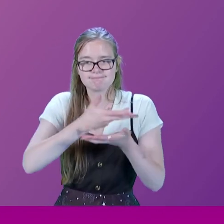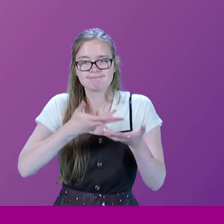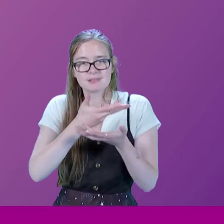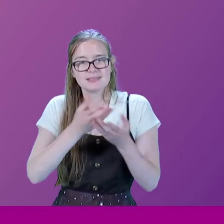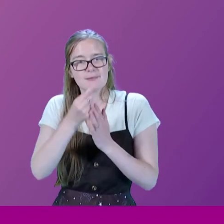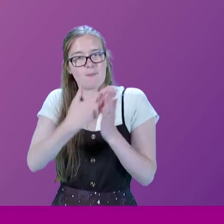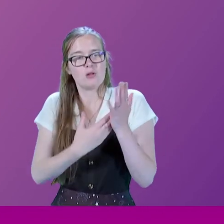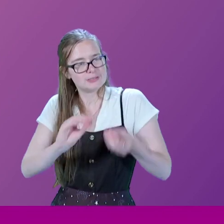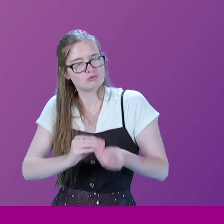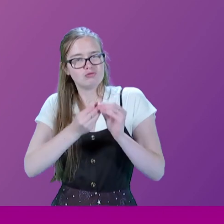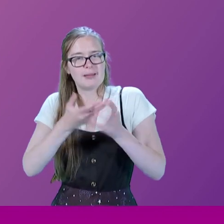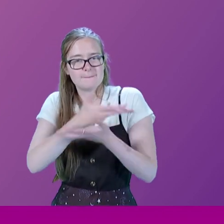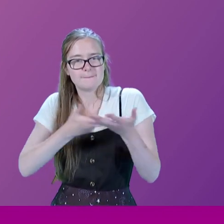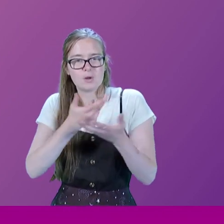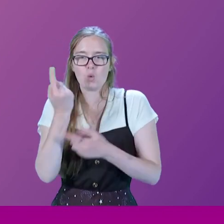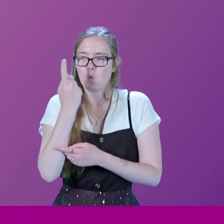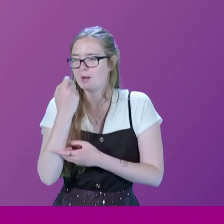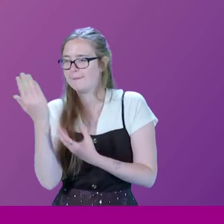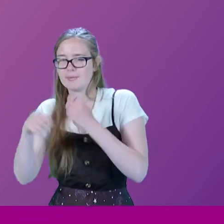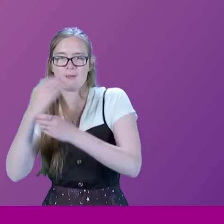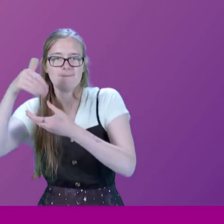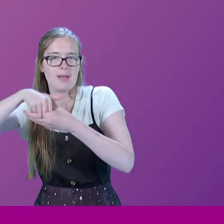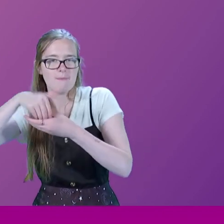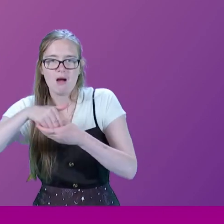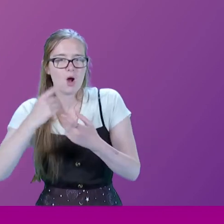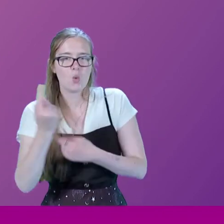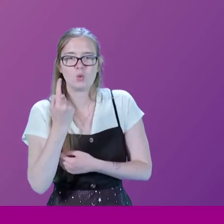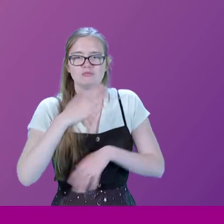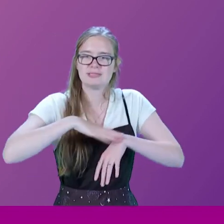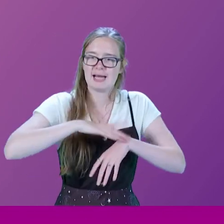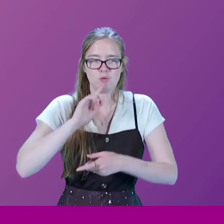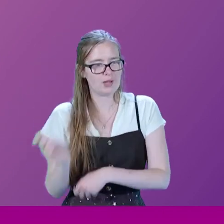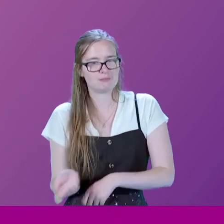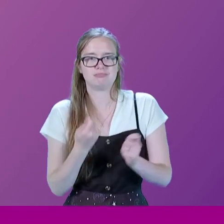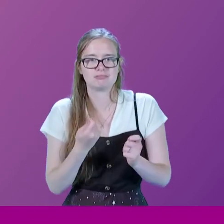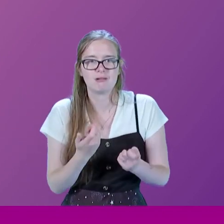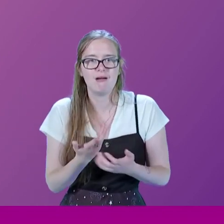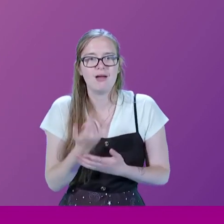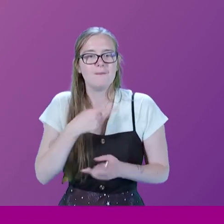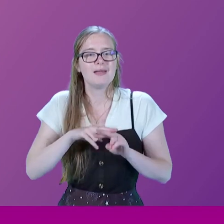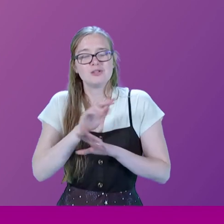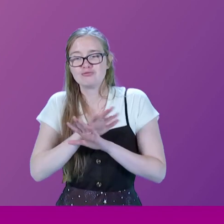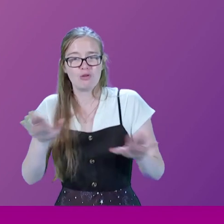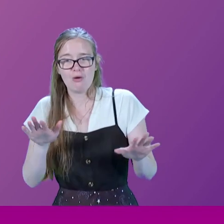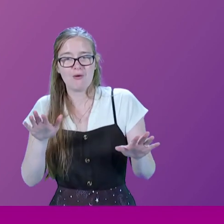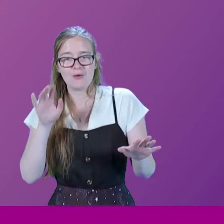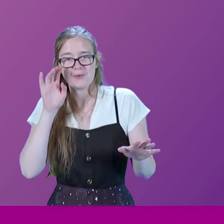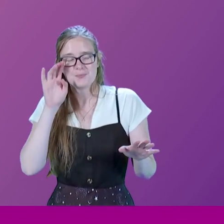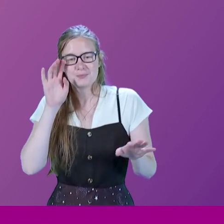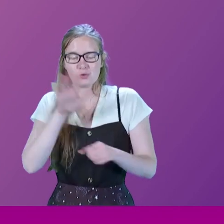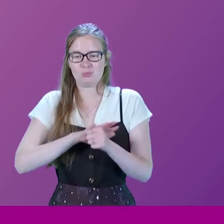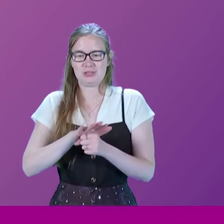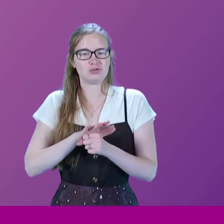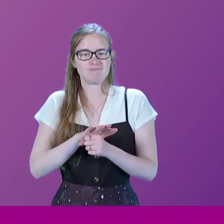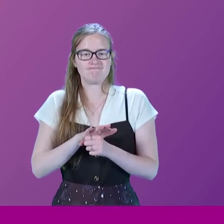certain policies, you know, about who can be members and, you know, what time you can tee off. Even if it's not, even if the position you